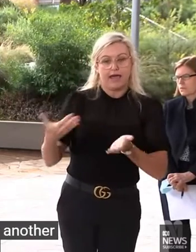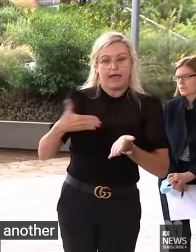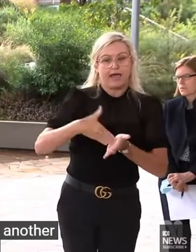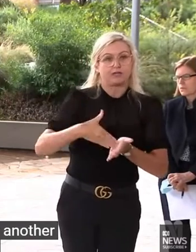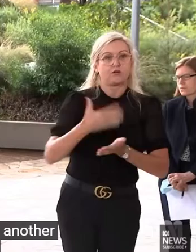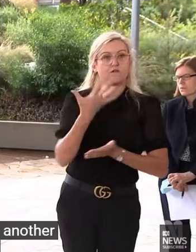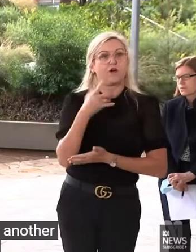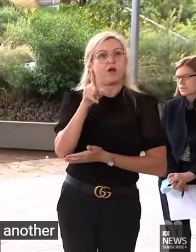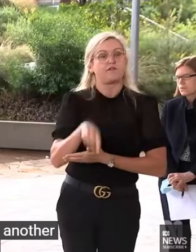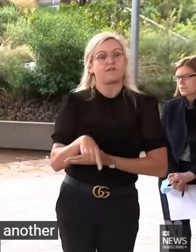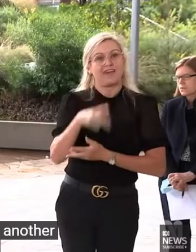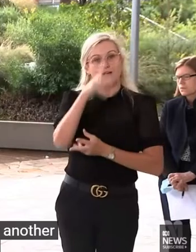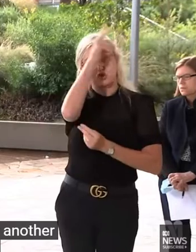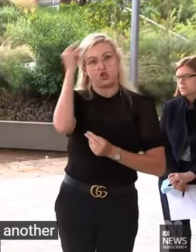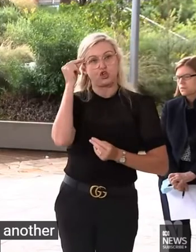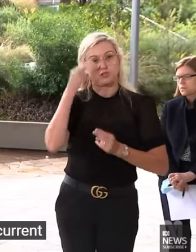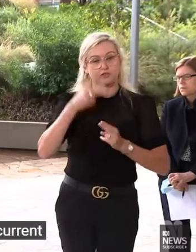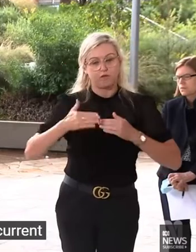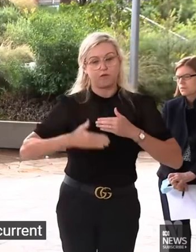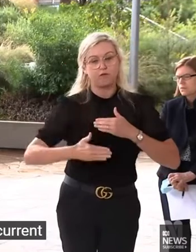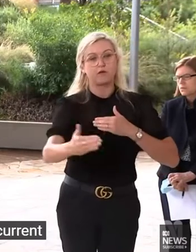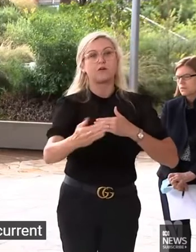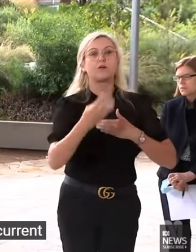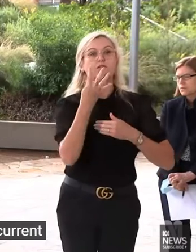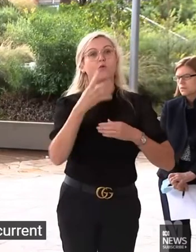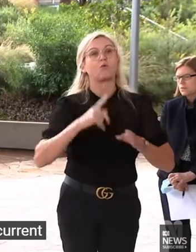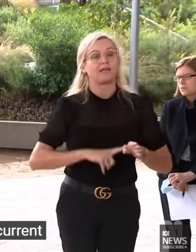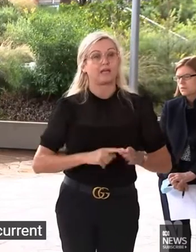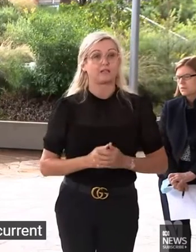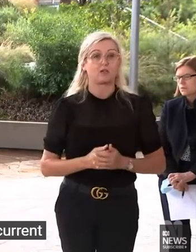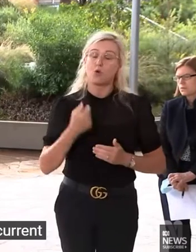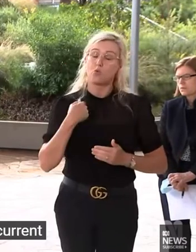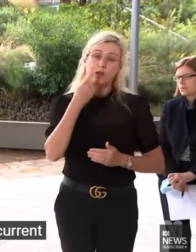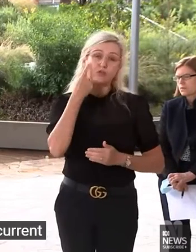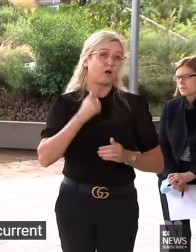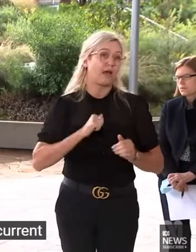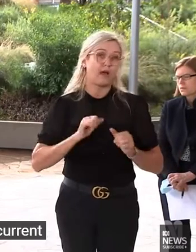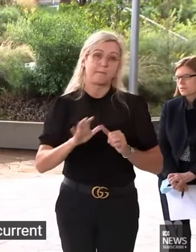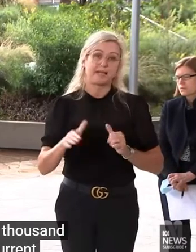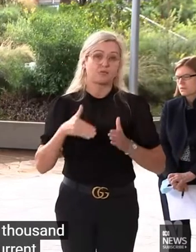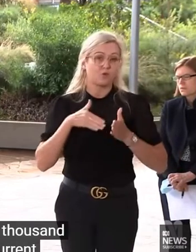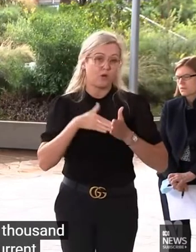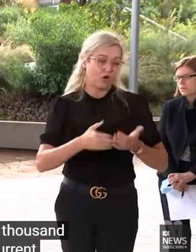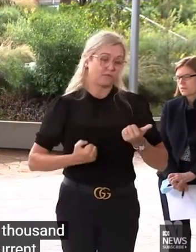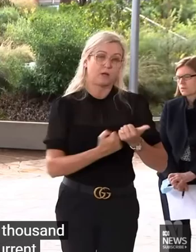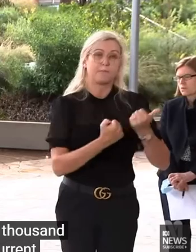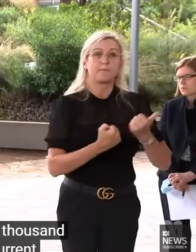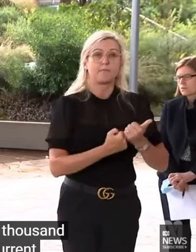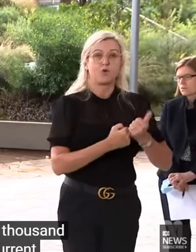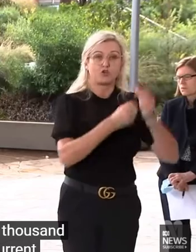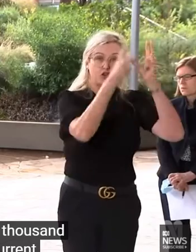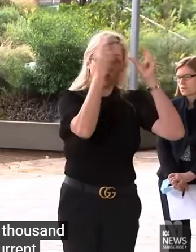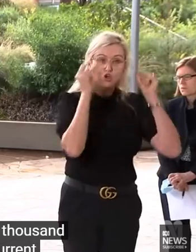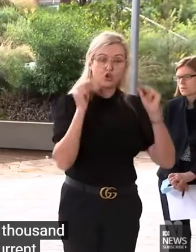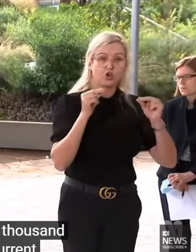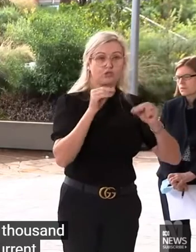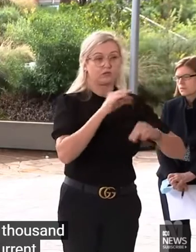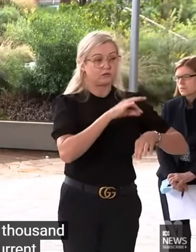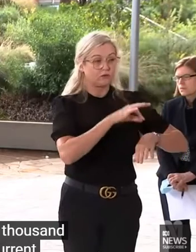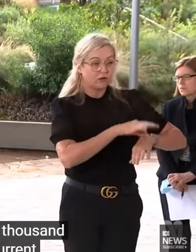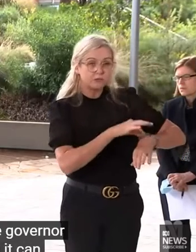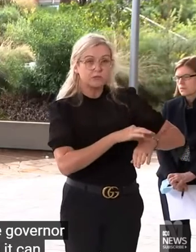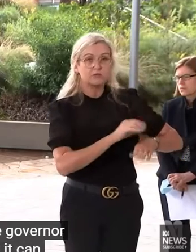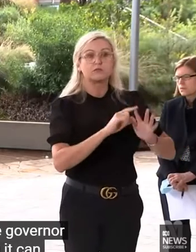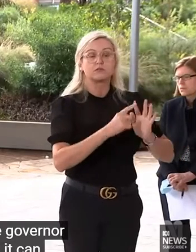nurses over this current four-year period. So the government is doing everything it can. Having said that, I have been as health minister meeting with